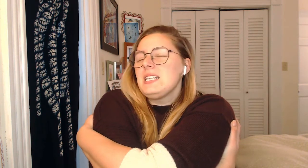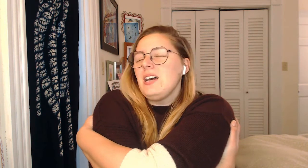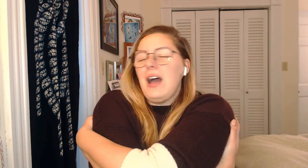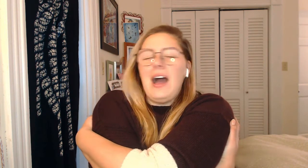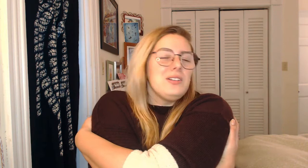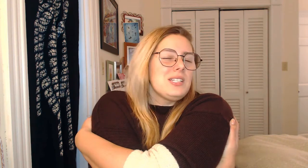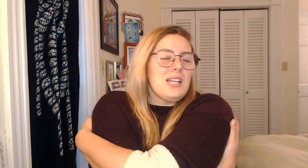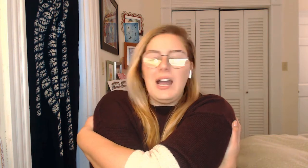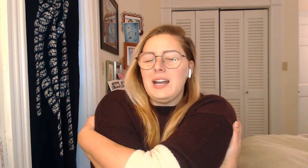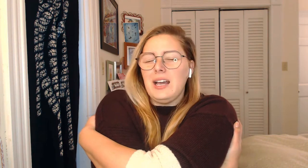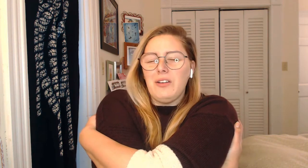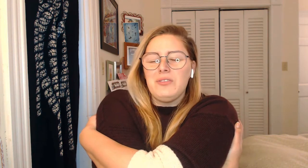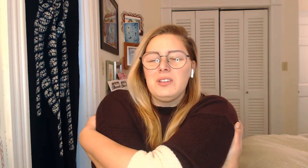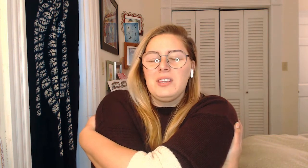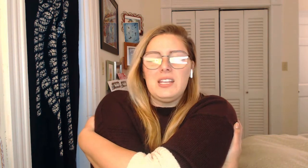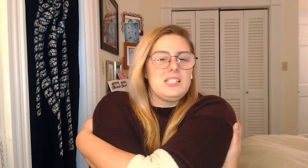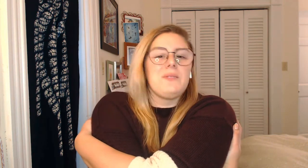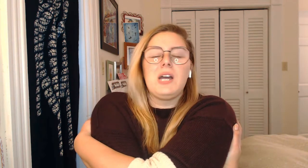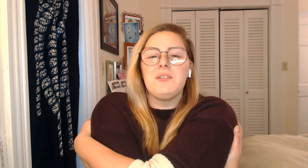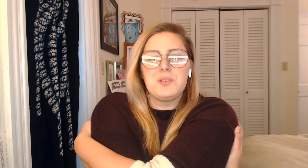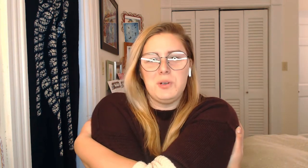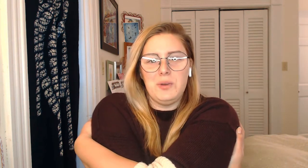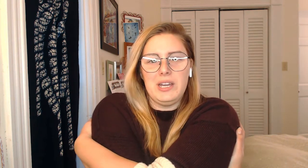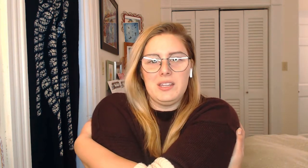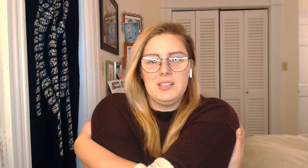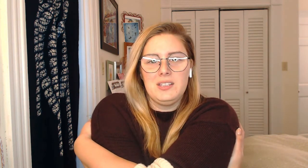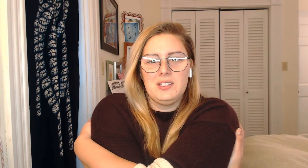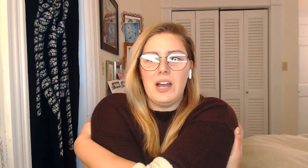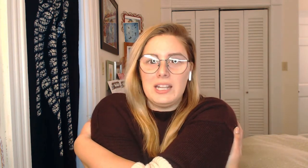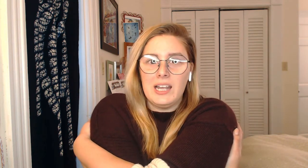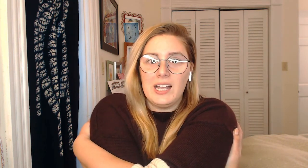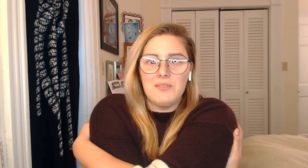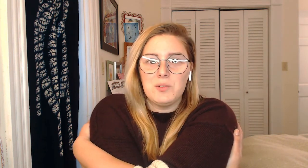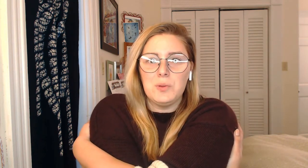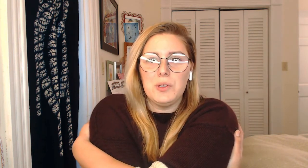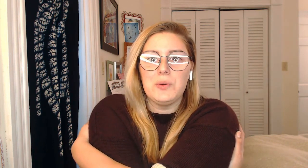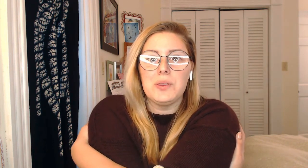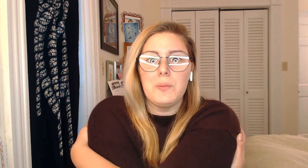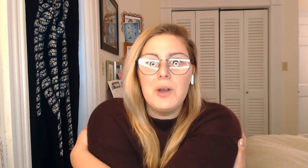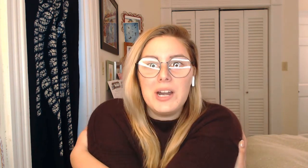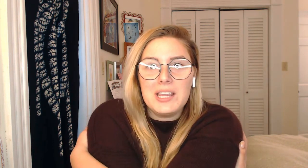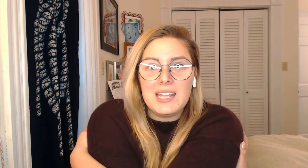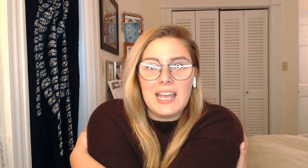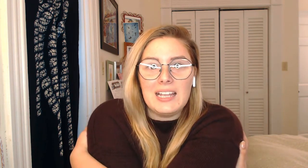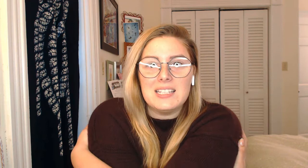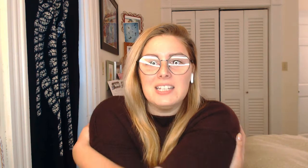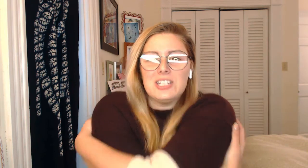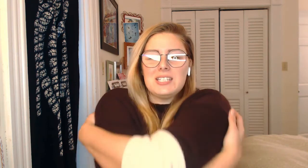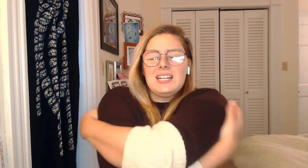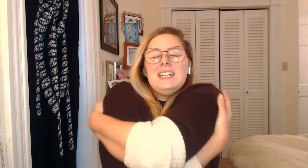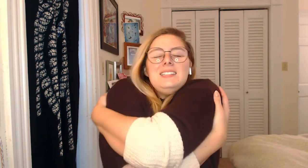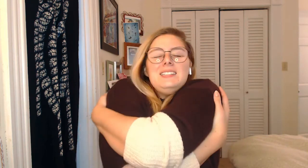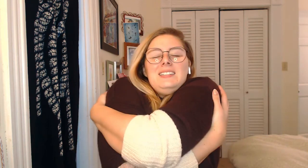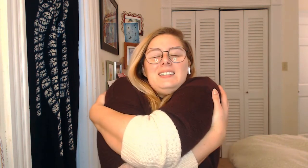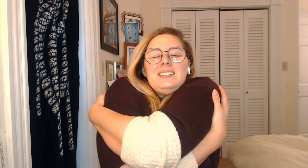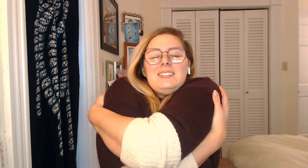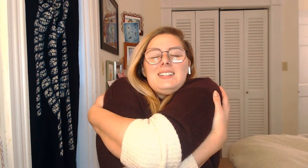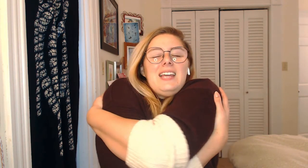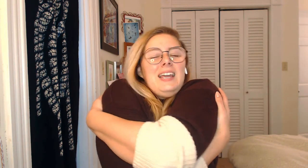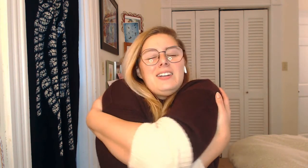outside of things I'm comfortable with so I can get comfortable with more things. And just thank yourself